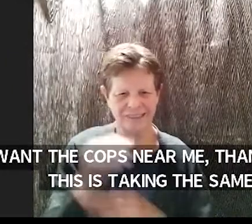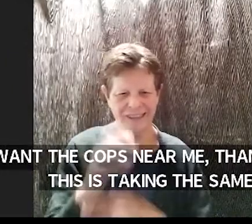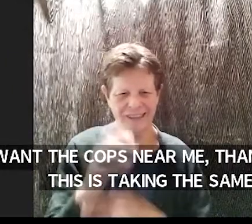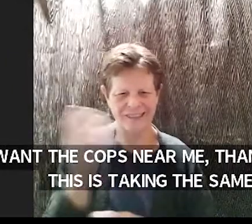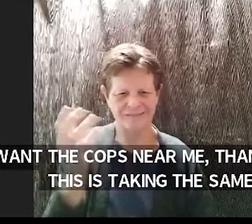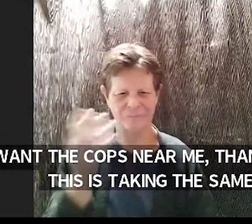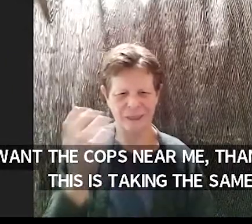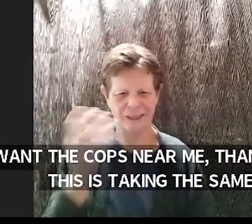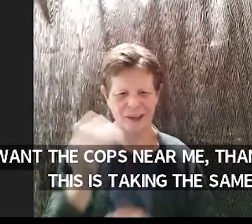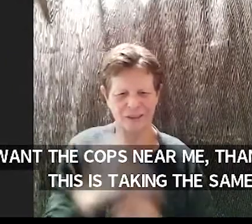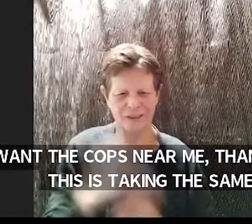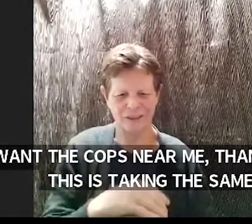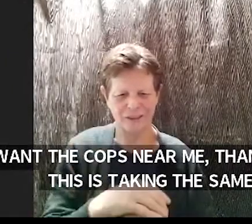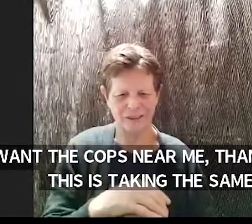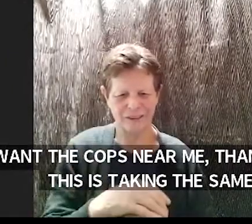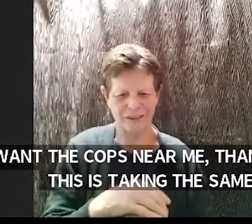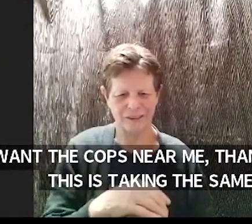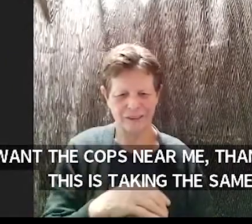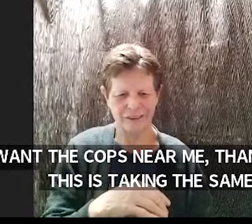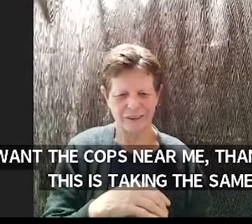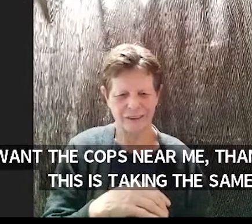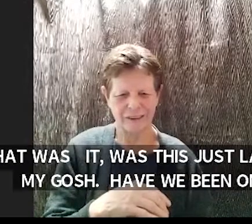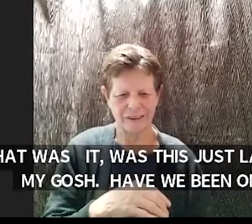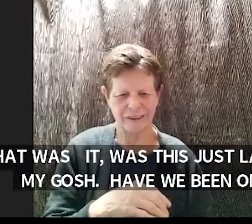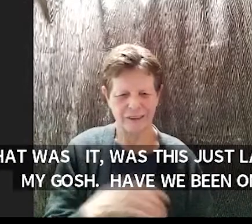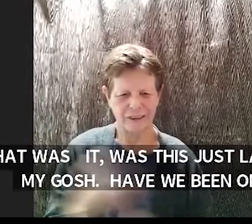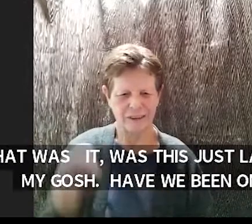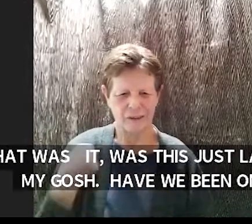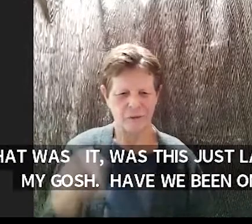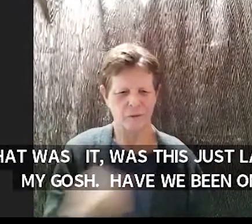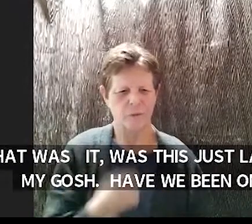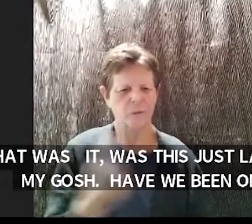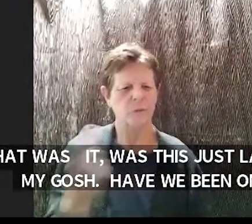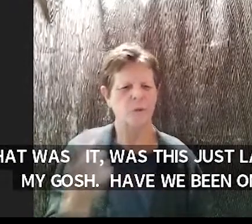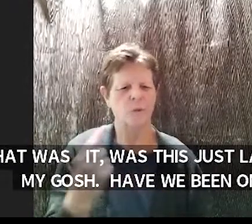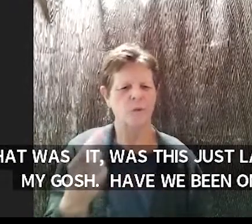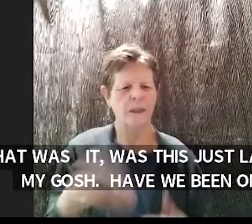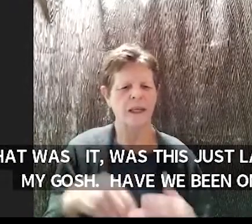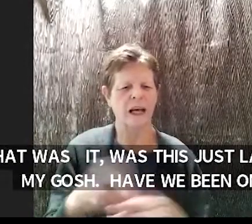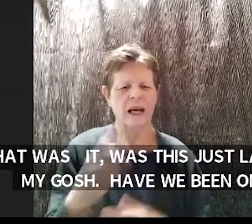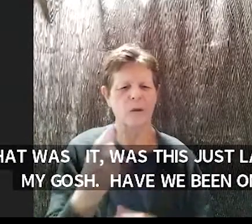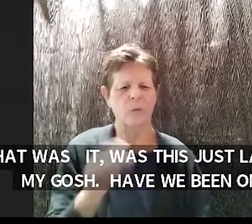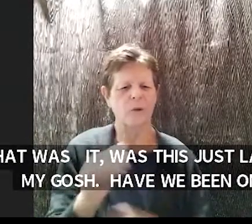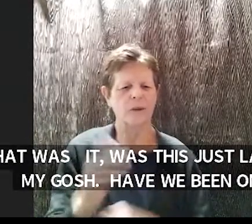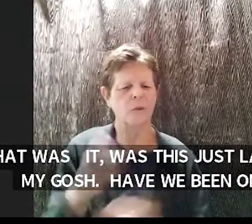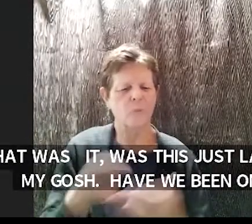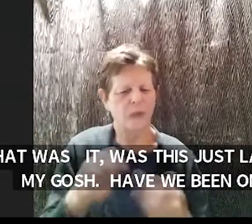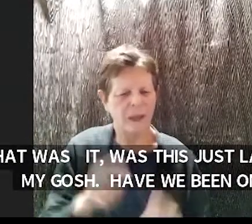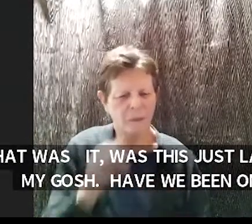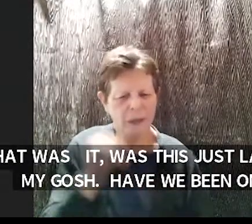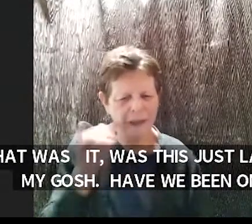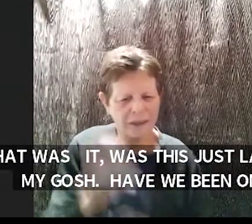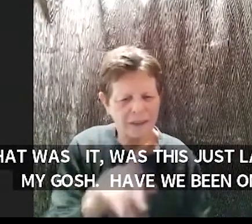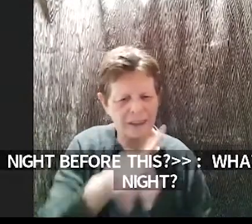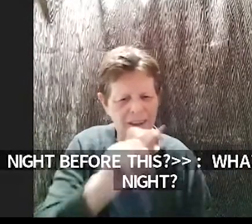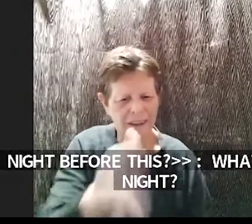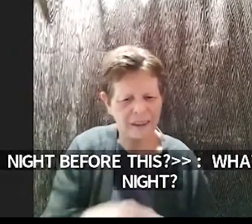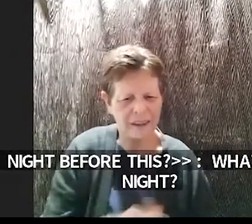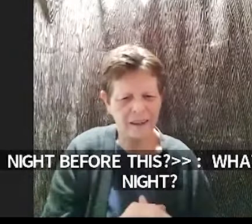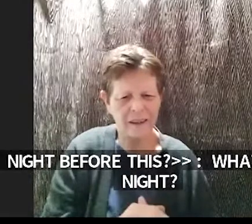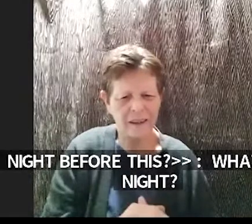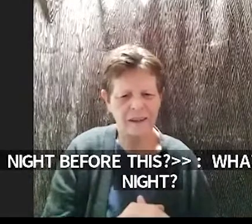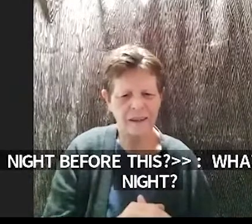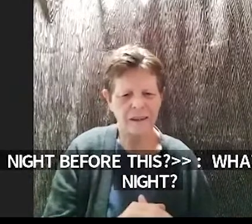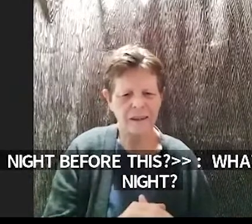have we been only up for one night before this what happened last night well we just we just got into the